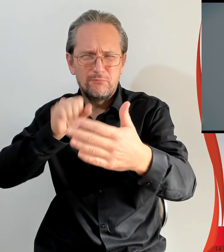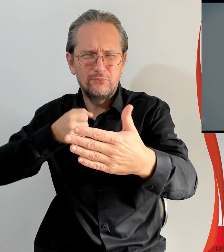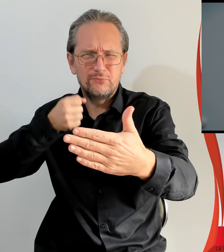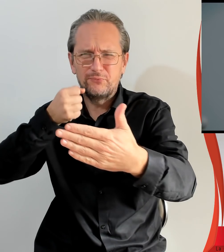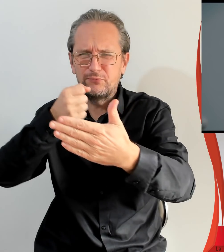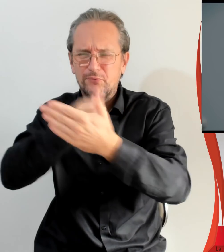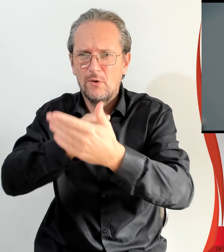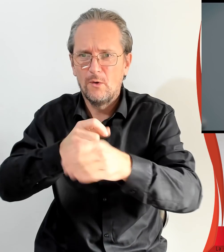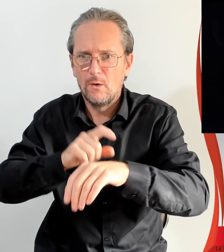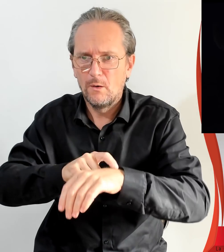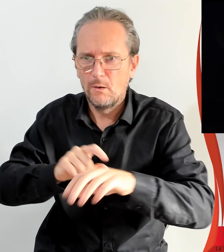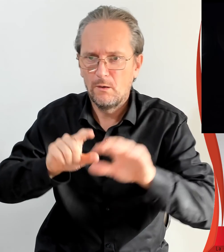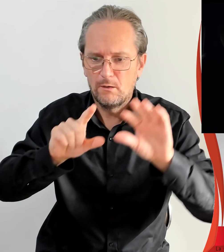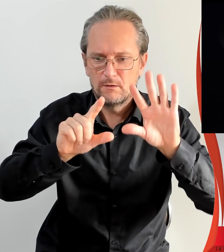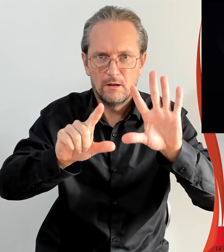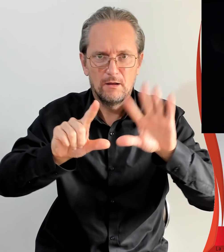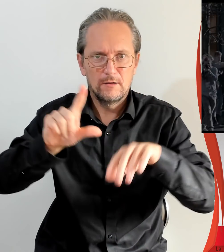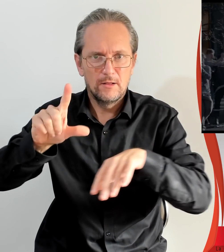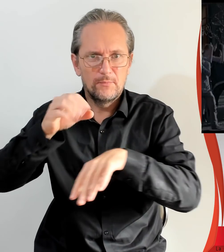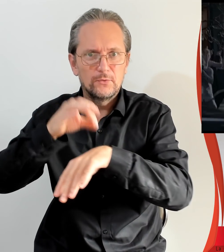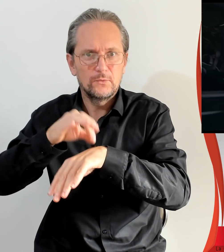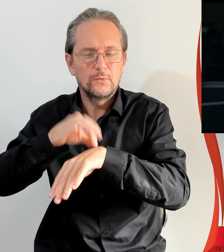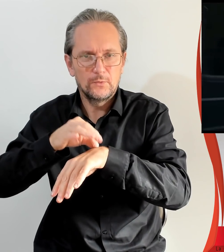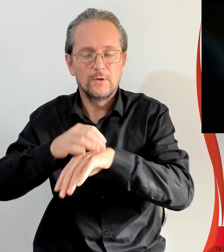You are Are you sure about that?